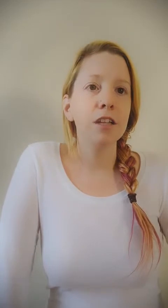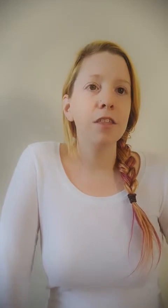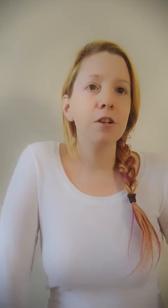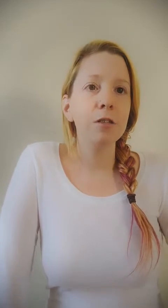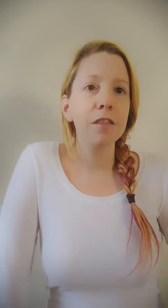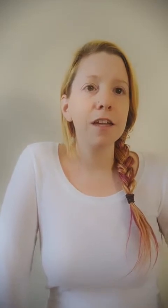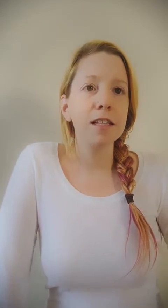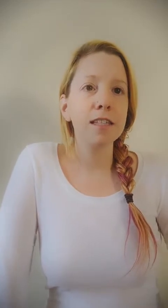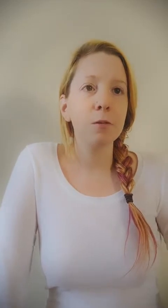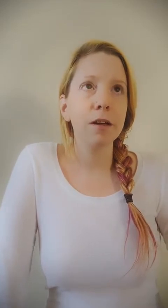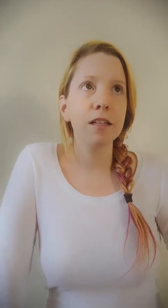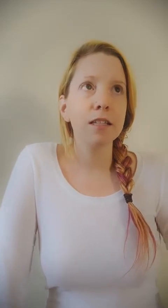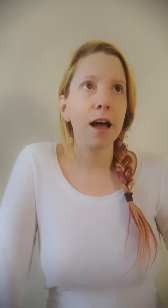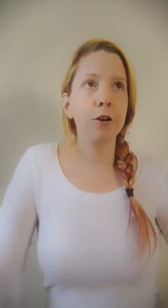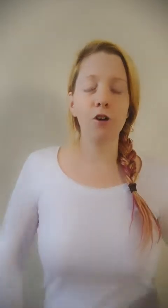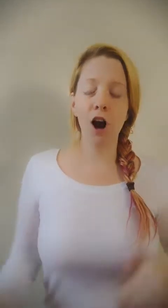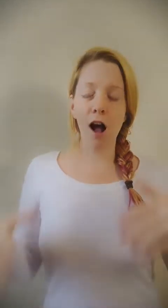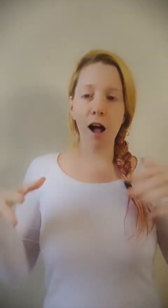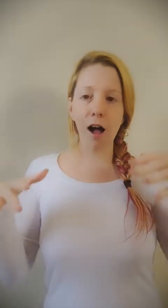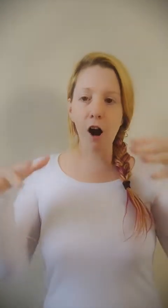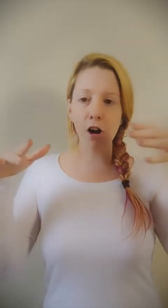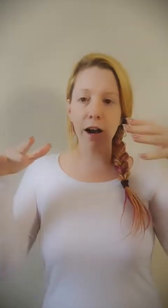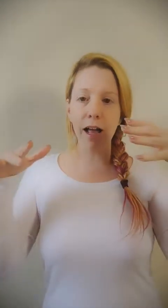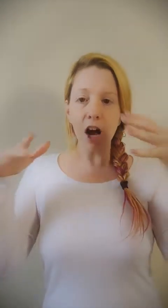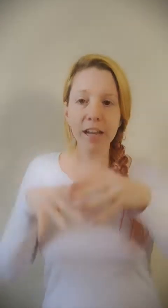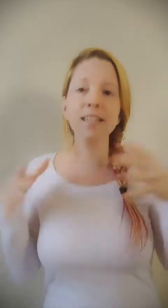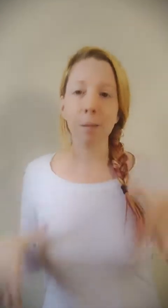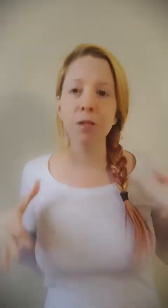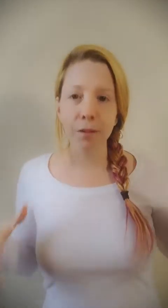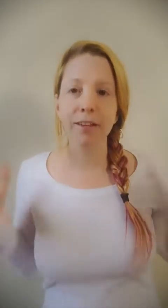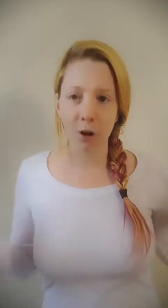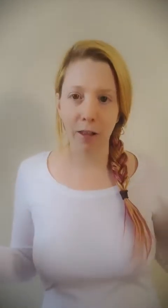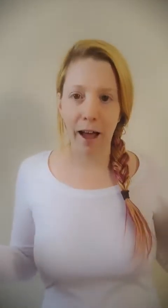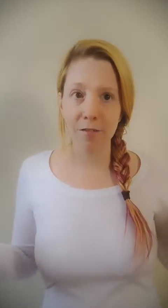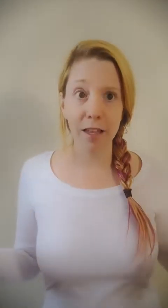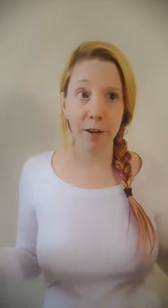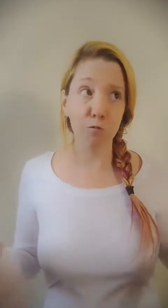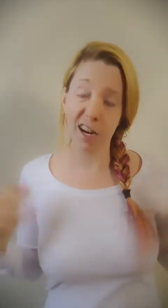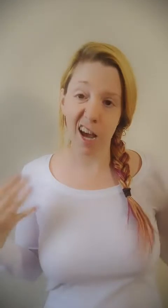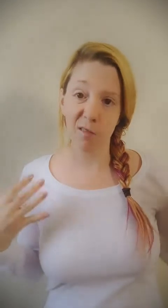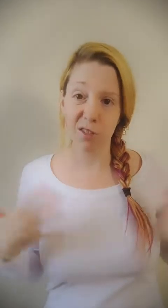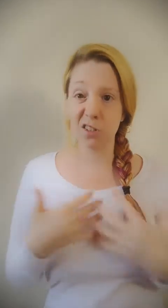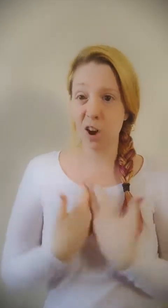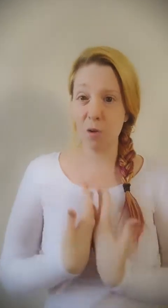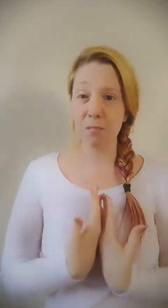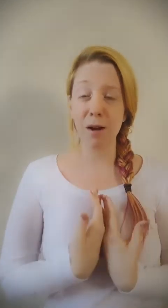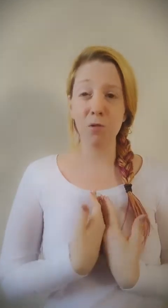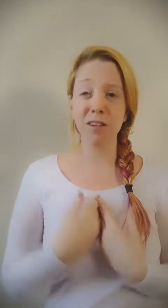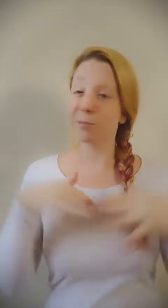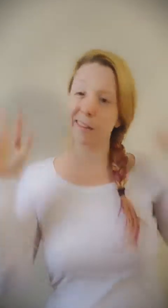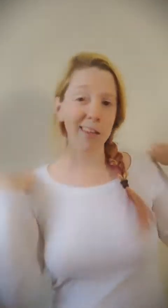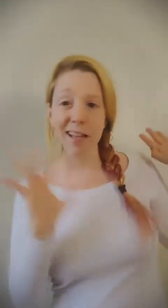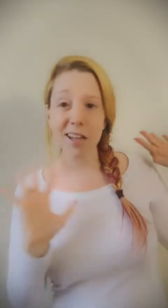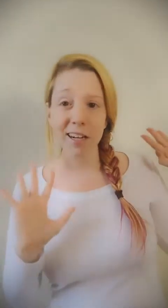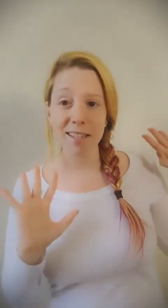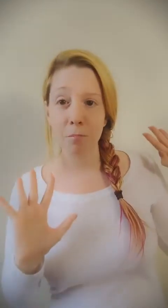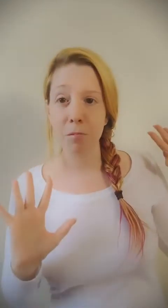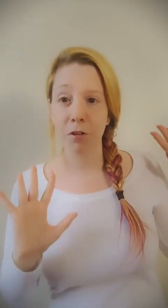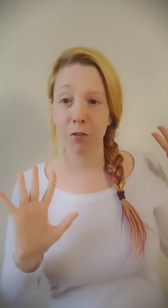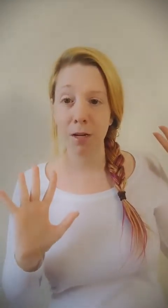they're the things that we decide are unacceptable in our lives. Like right now, snow in my world, I'm like, that's unacceptable for me